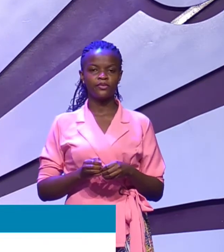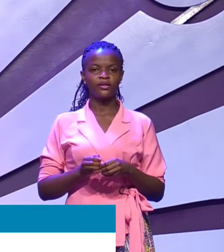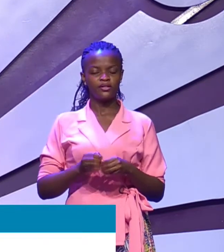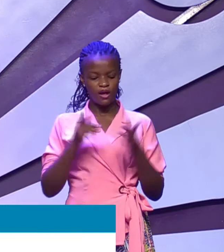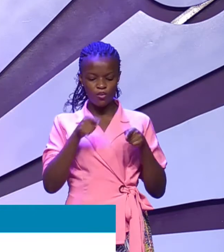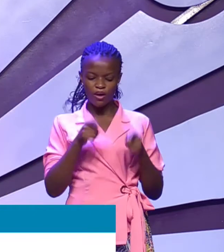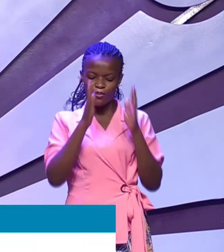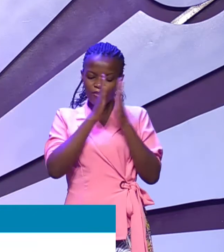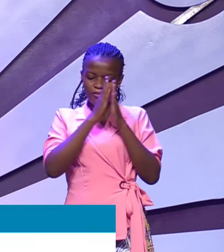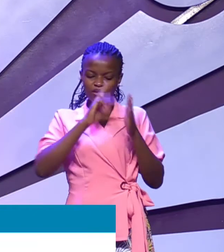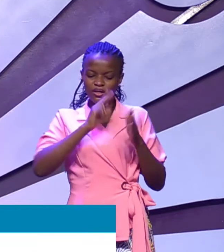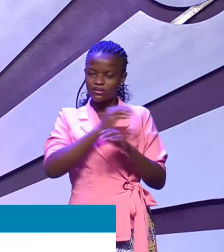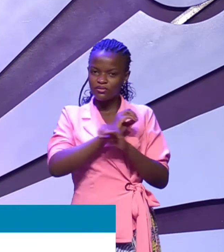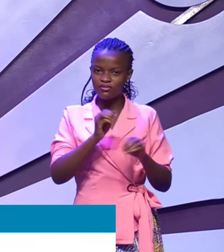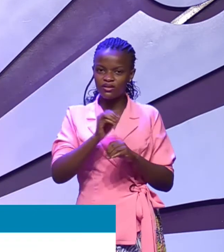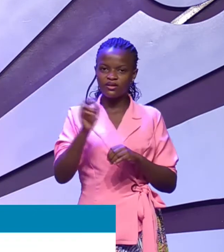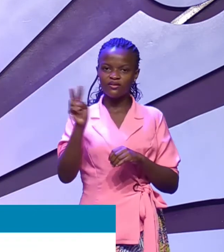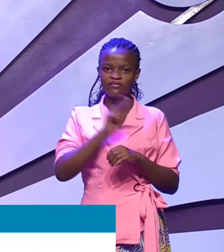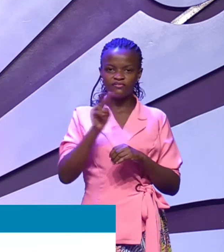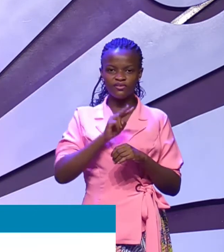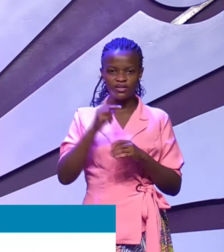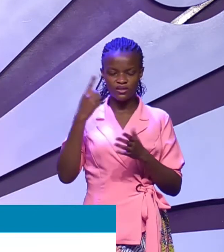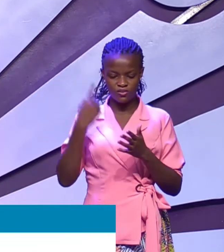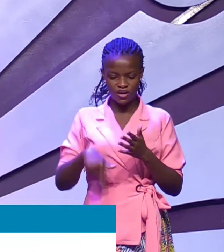Unanswered prayers are like a mother.